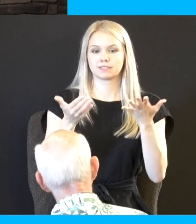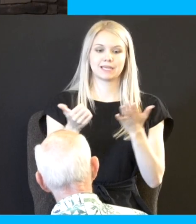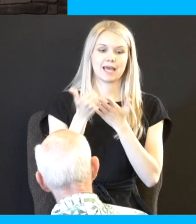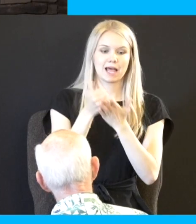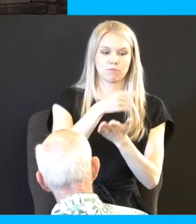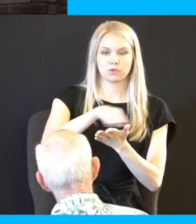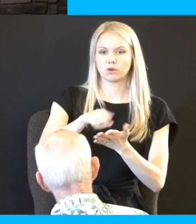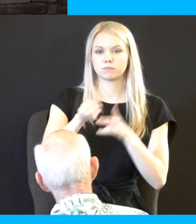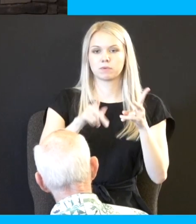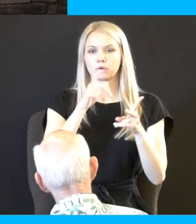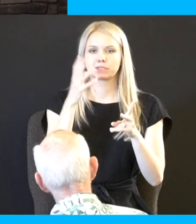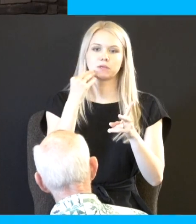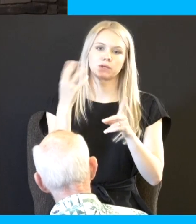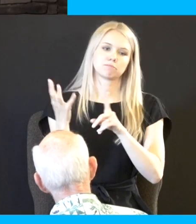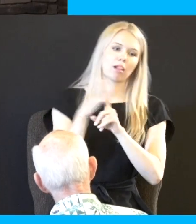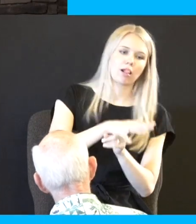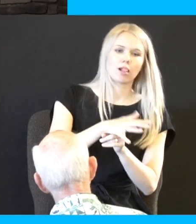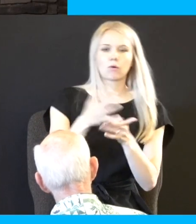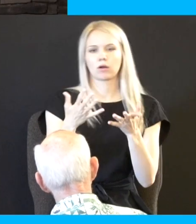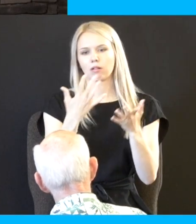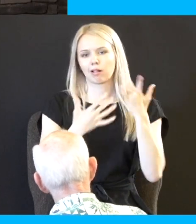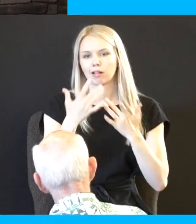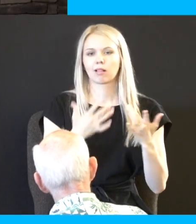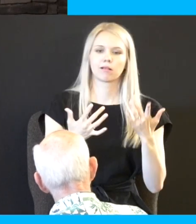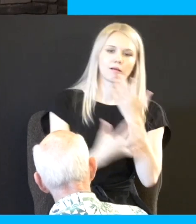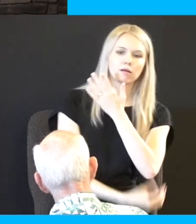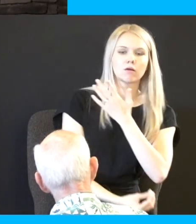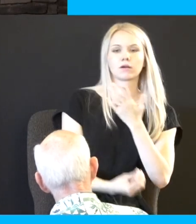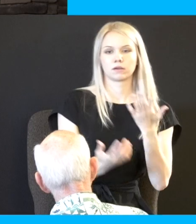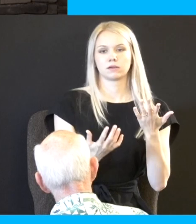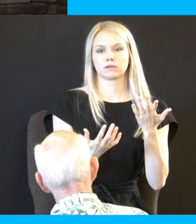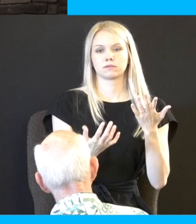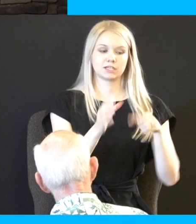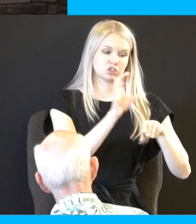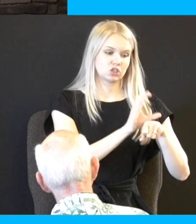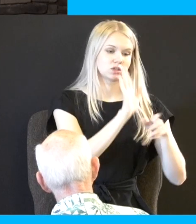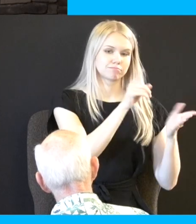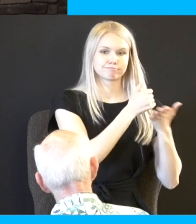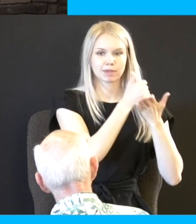out of essentially the work of the gospel going through the church of God as they served in the world they lived in.